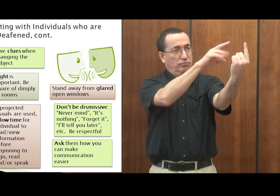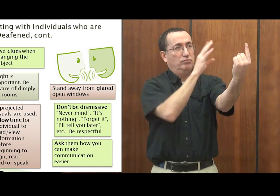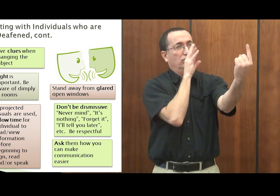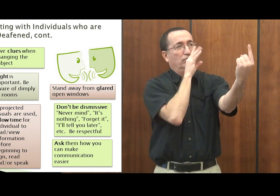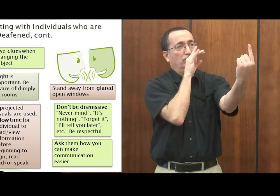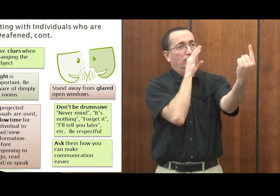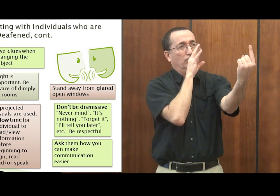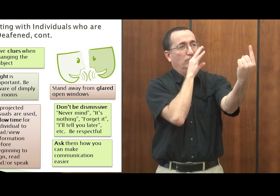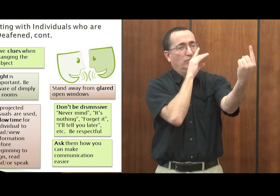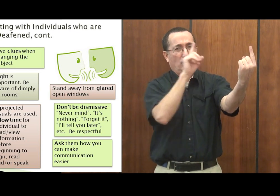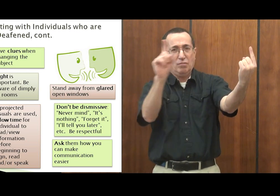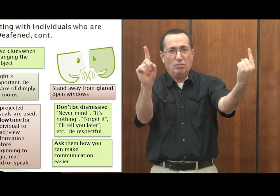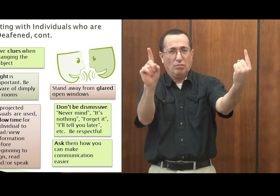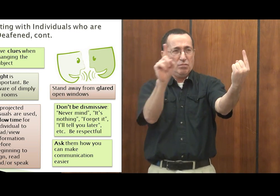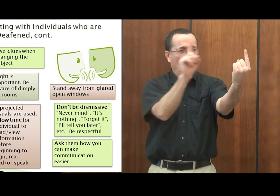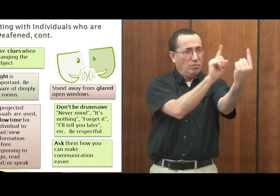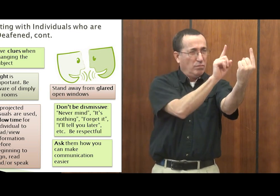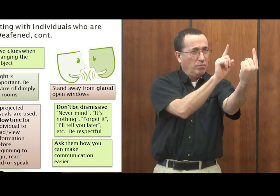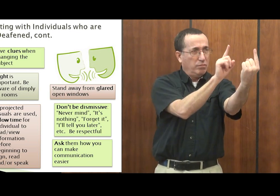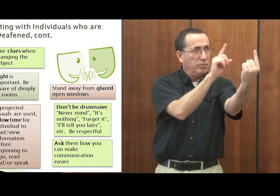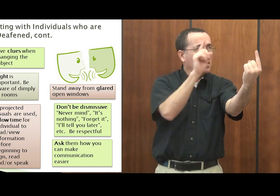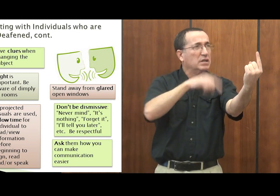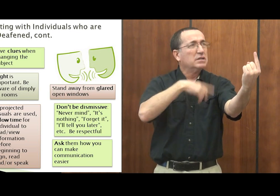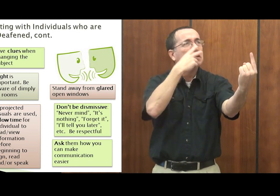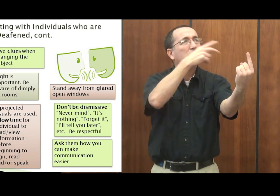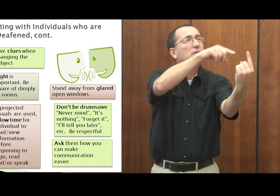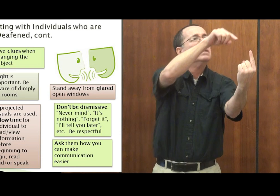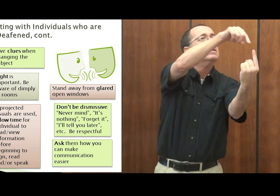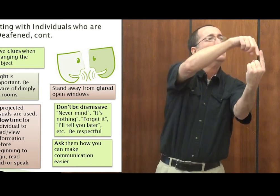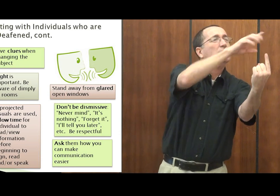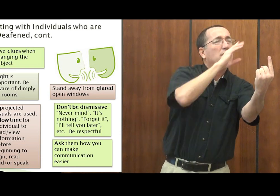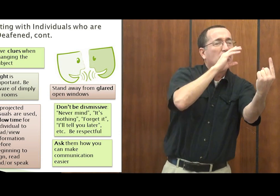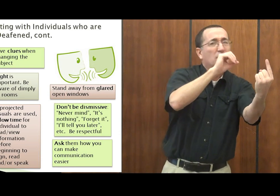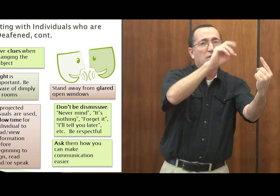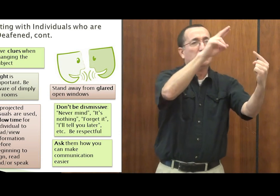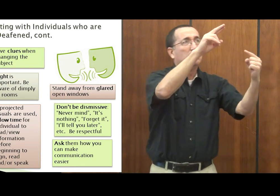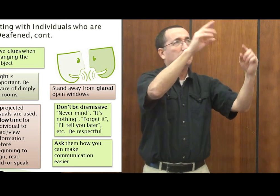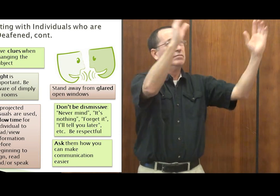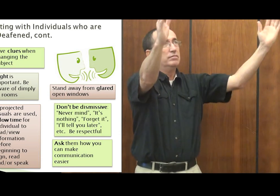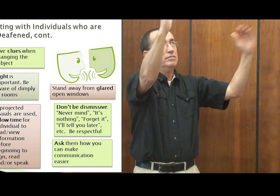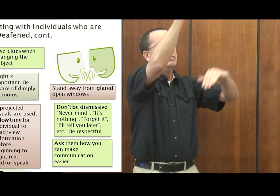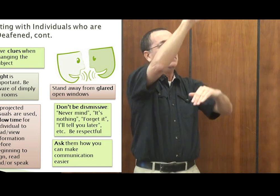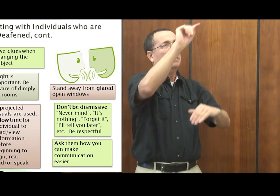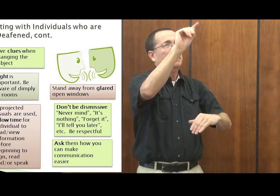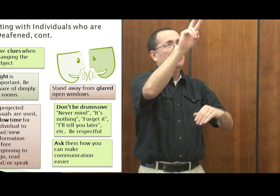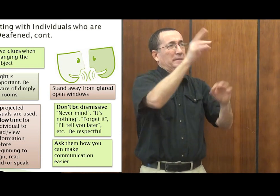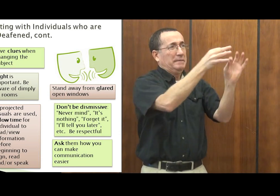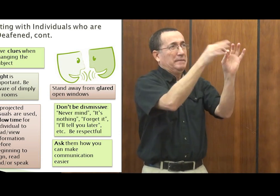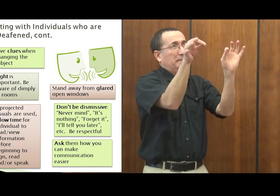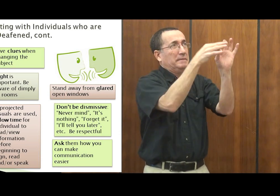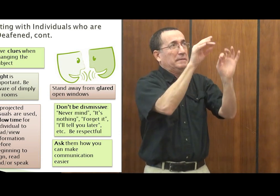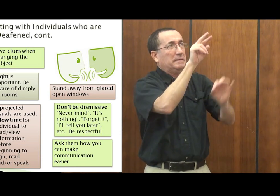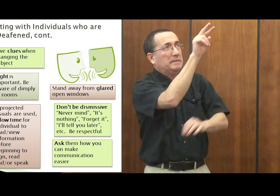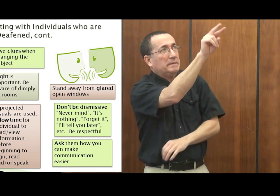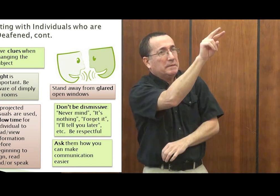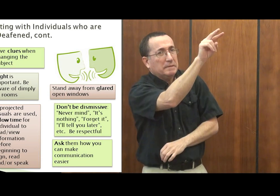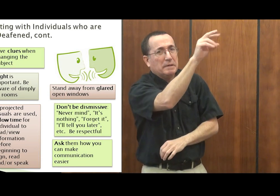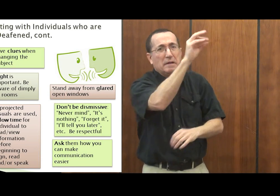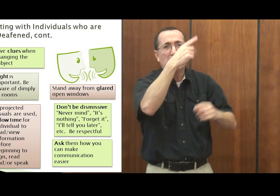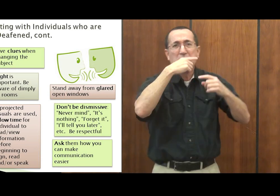Don't block the communication. If two people are talking in sign language and you're walking by,